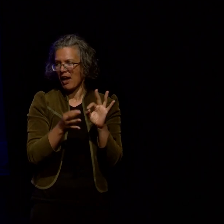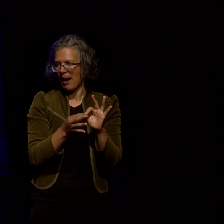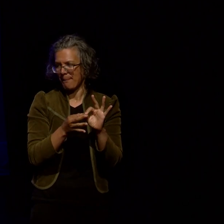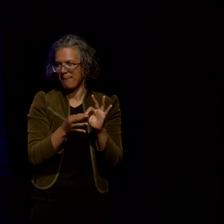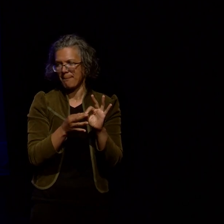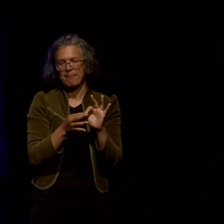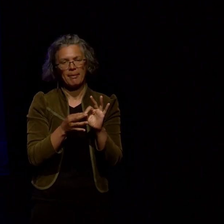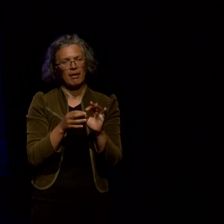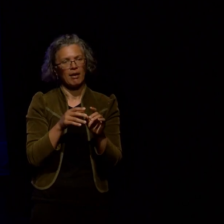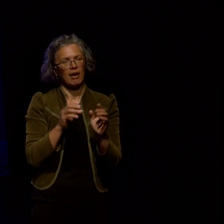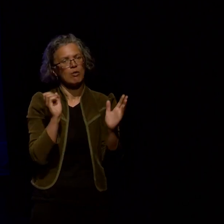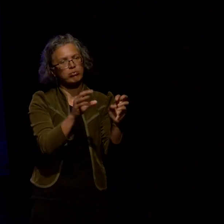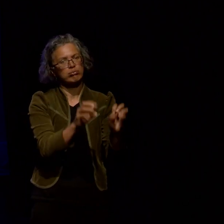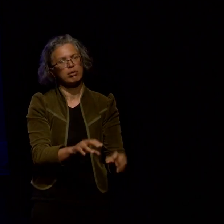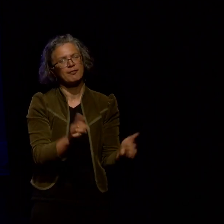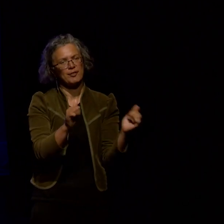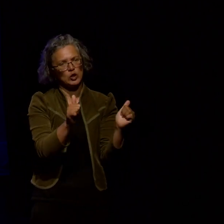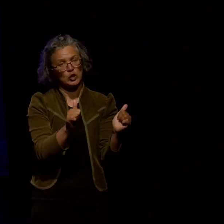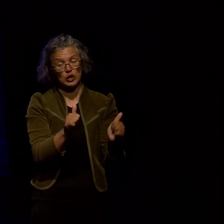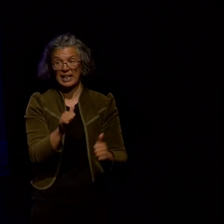or is just curious